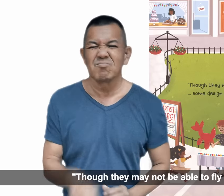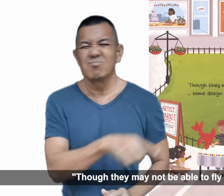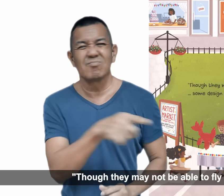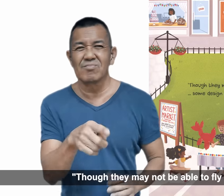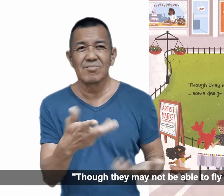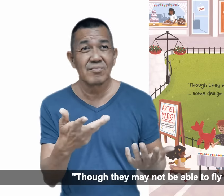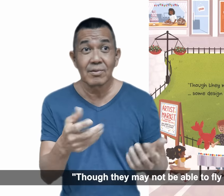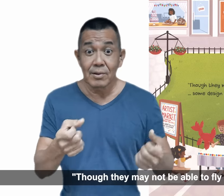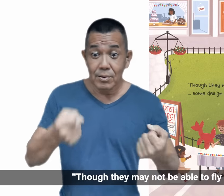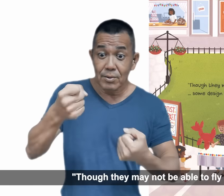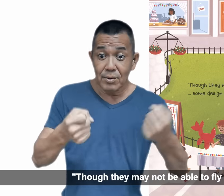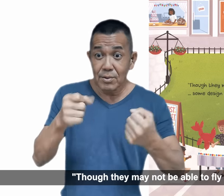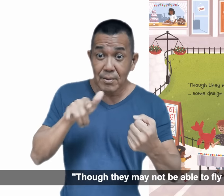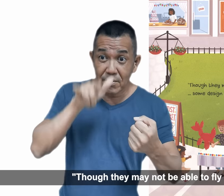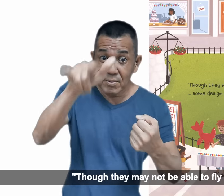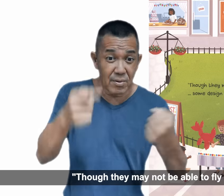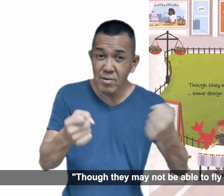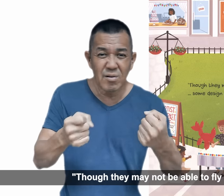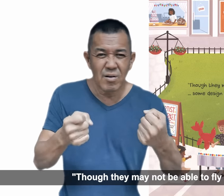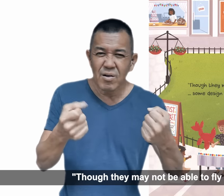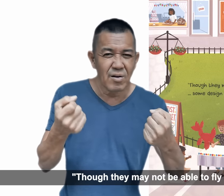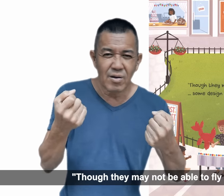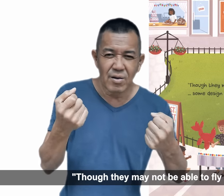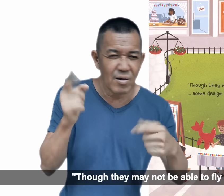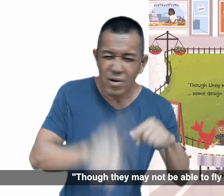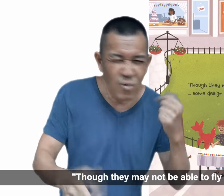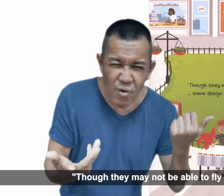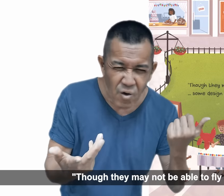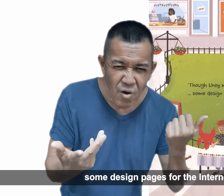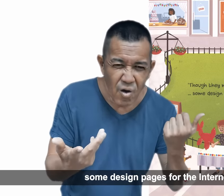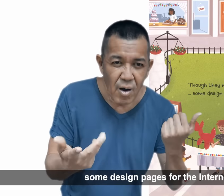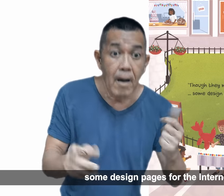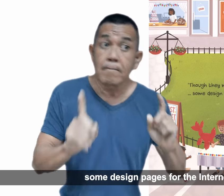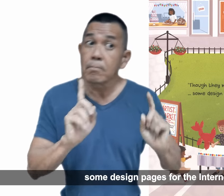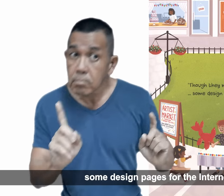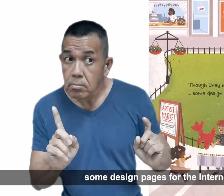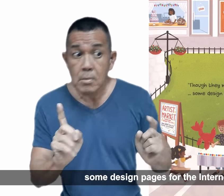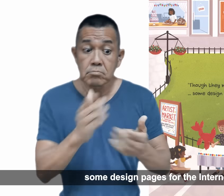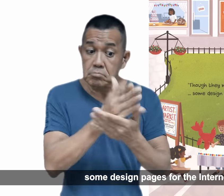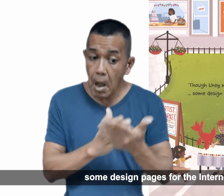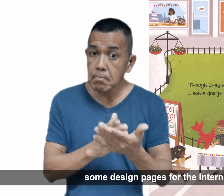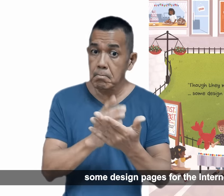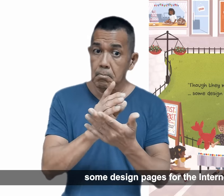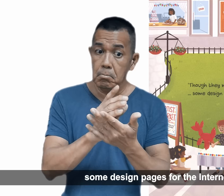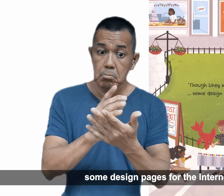Though they may not be able to fly a jet. Some design